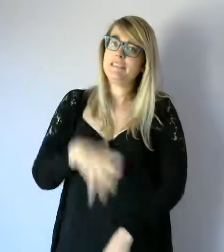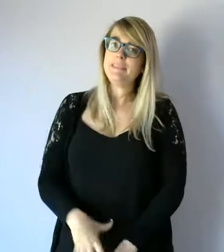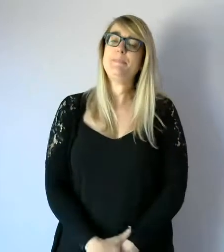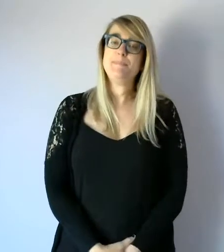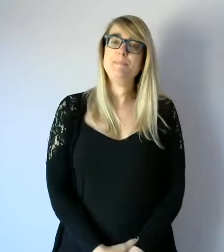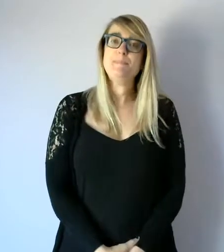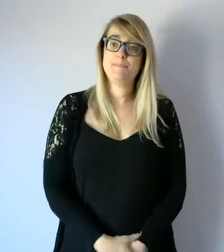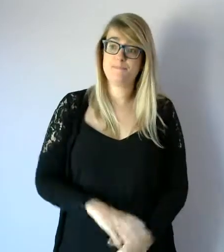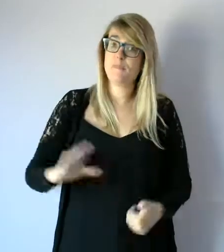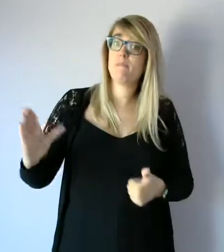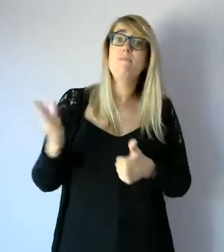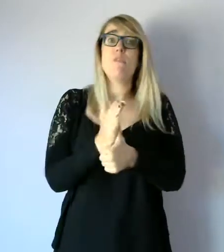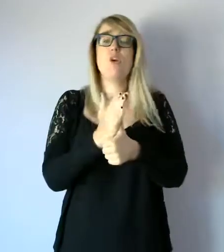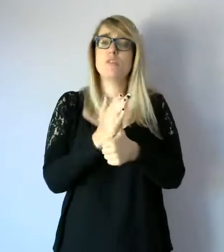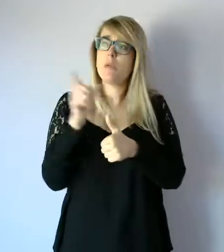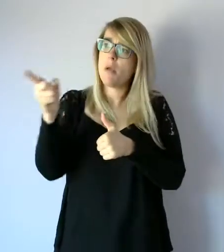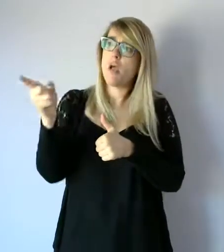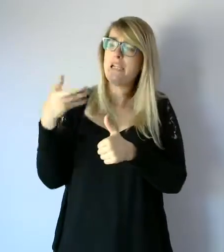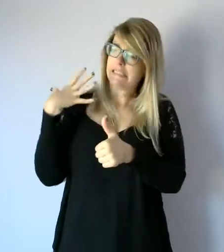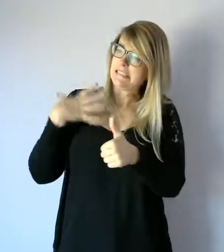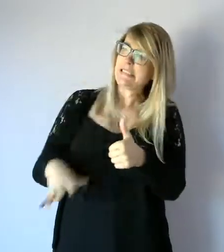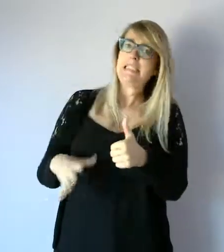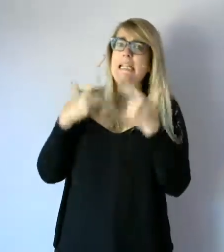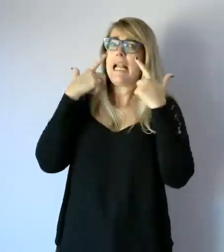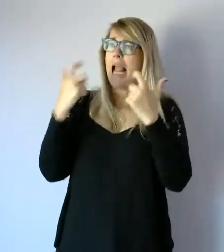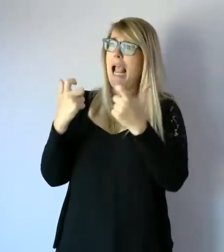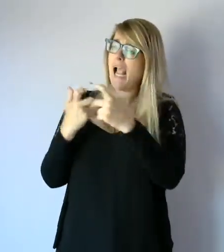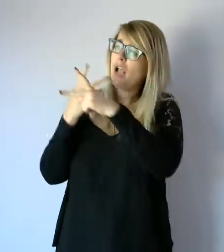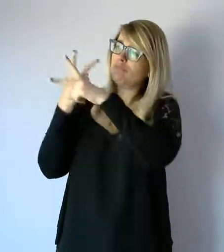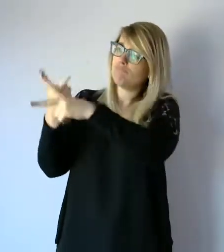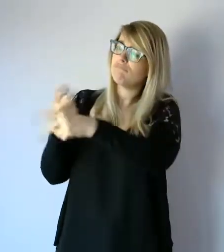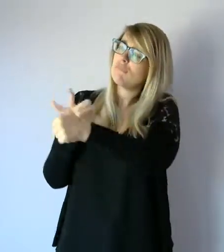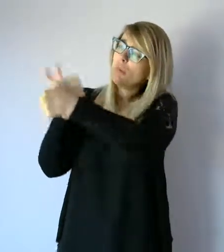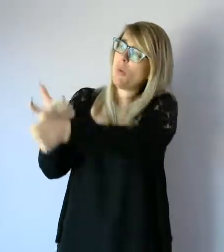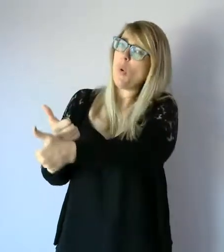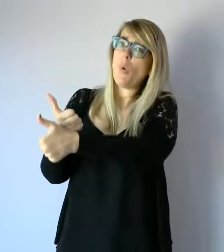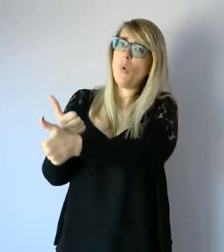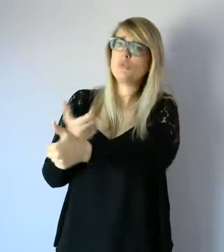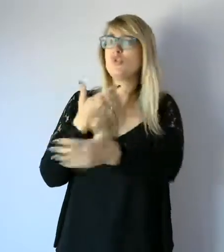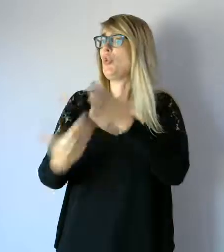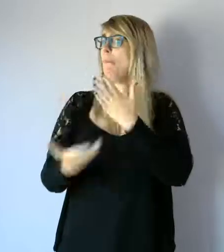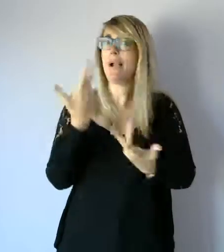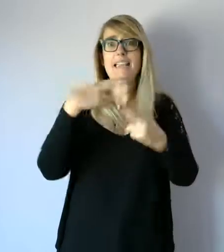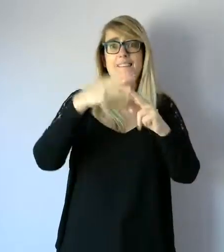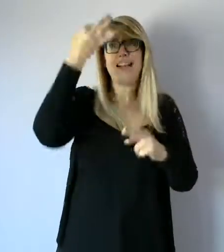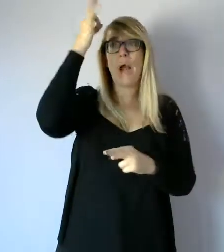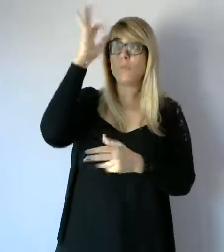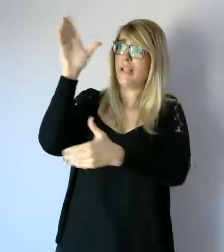They have needs for care and support, whether or not the local authority is meeting any of those needs.